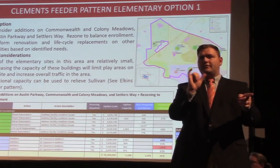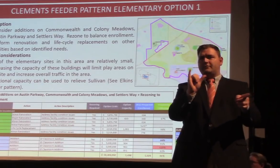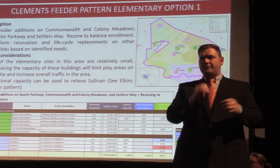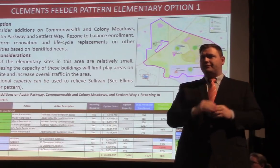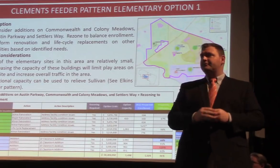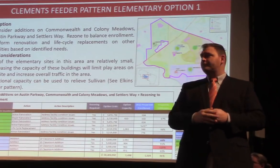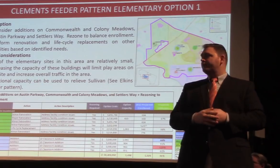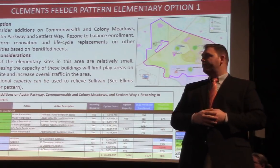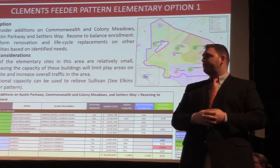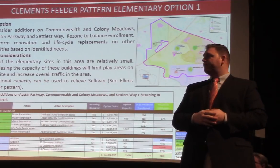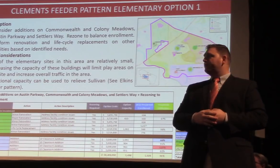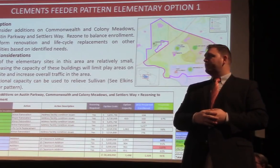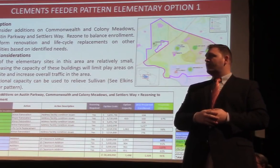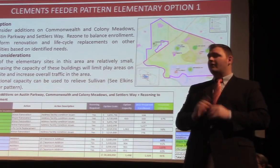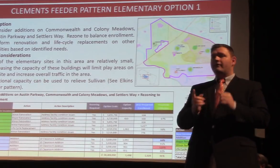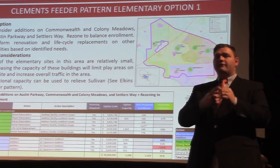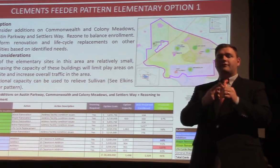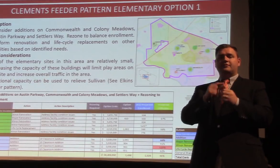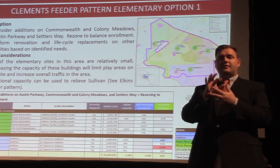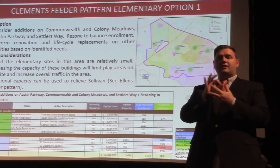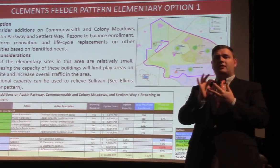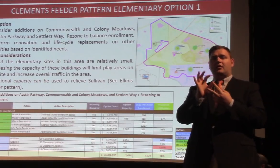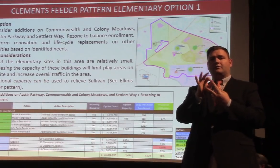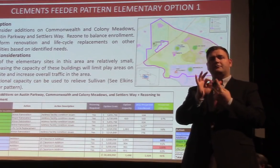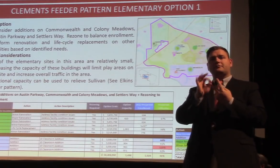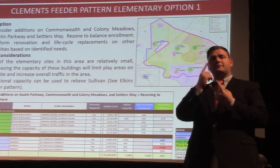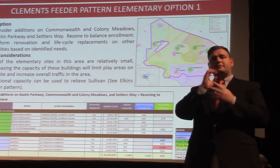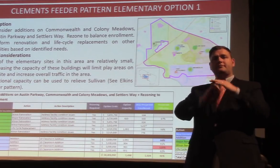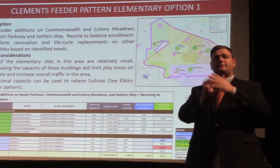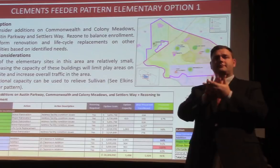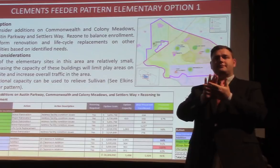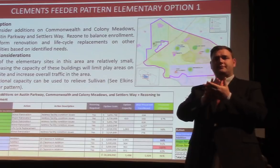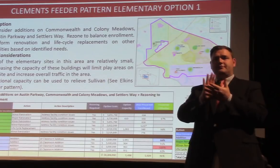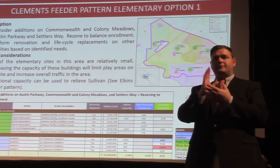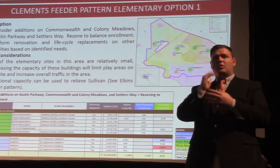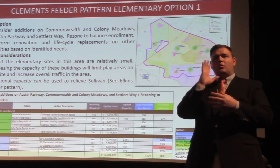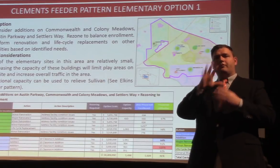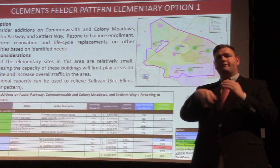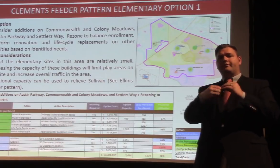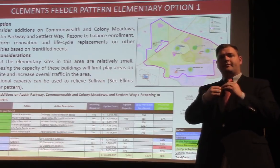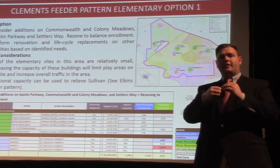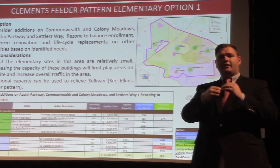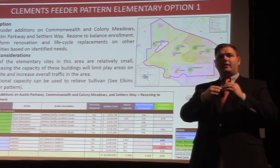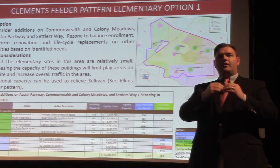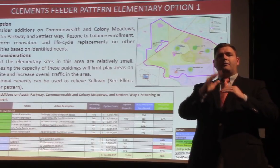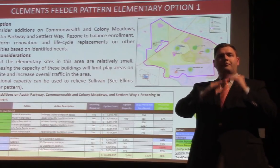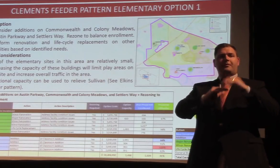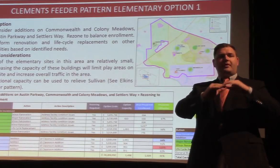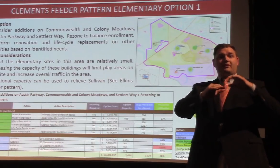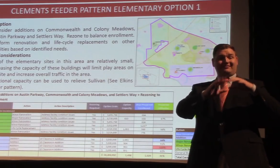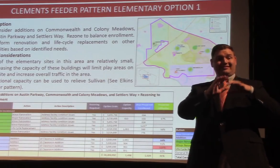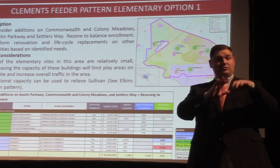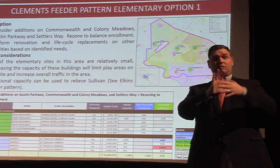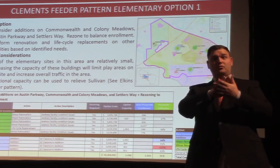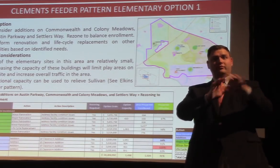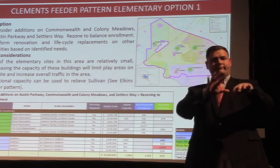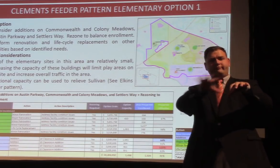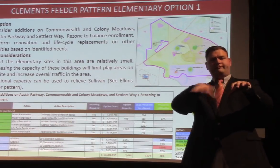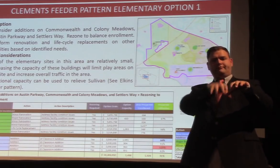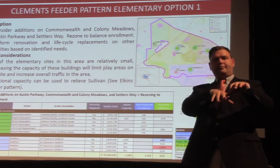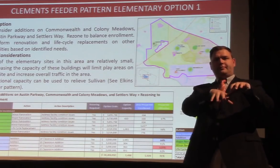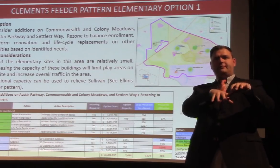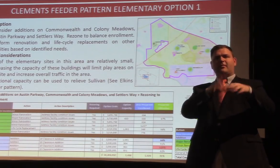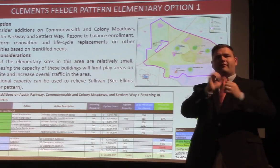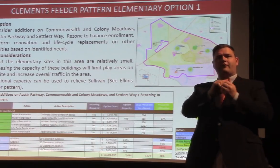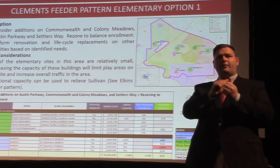So our first option for the elementary schools here is considering a whole bunch of additions, looking at additions on Commonwealth, Colony Meadows, Austin Parkway, and